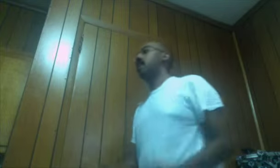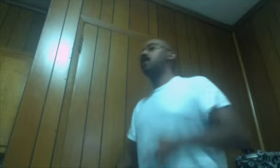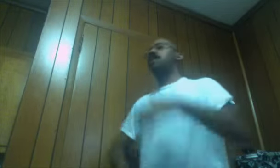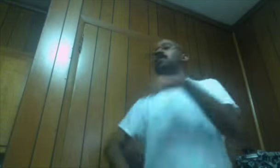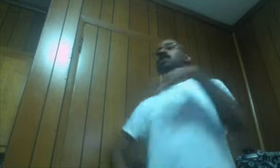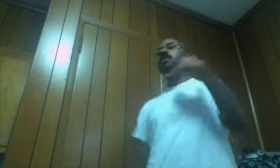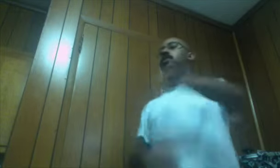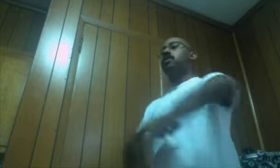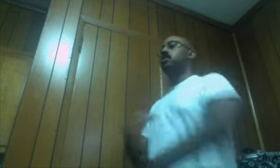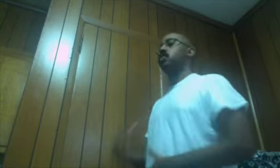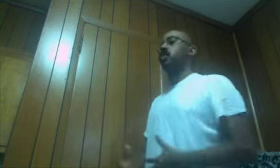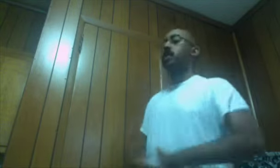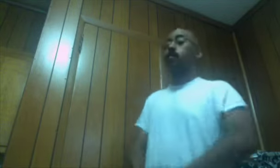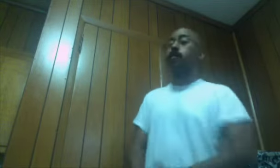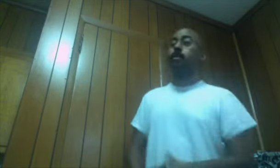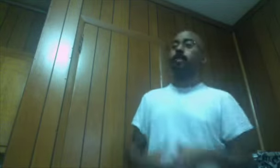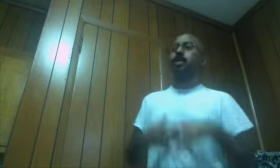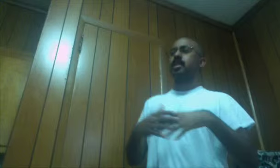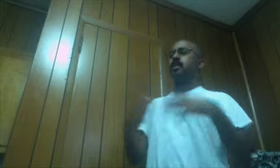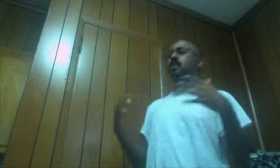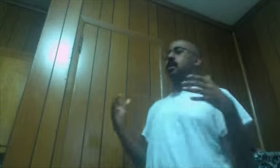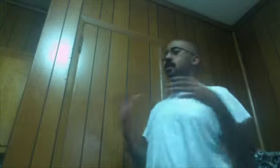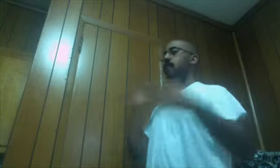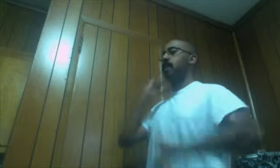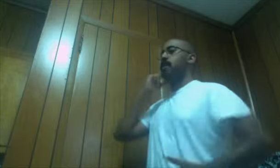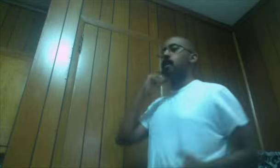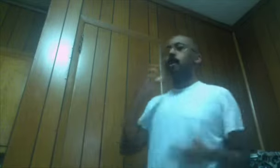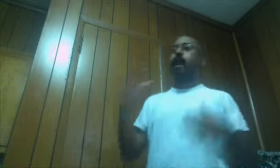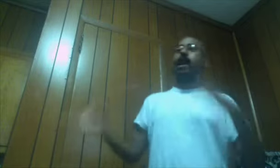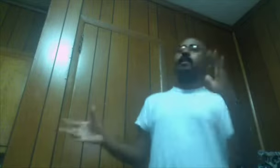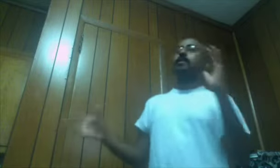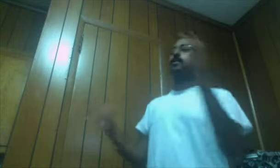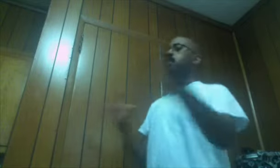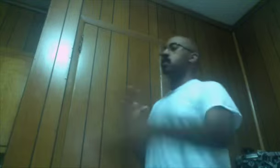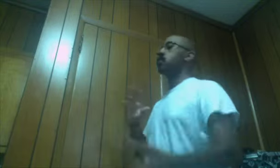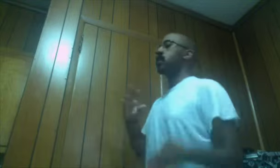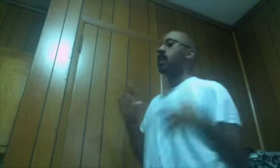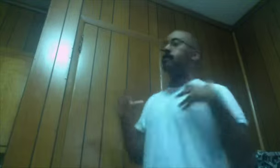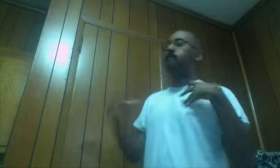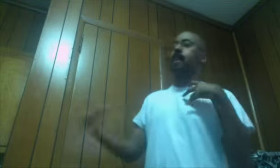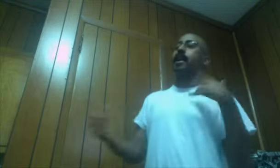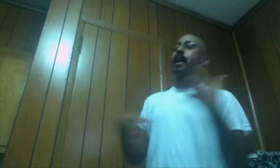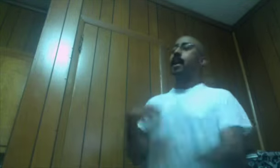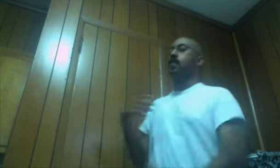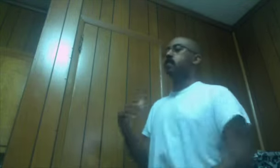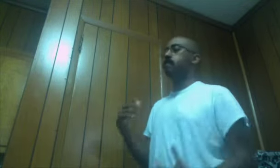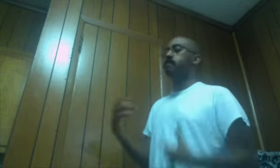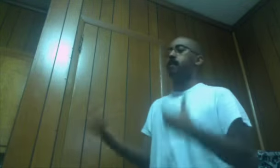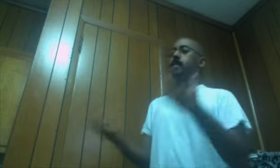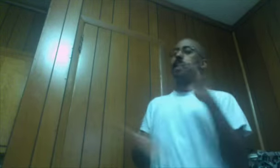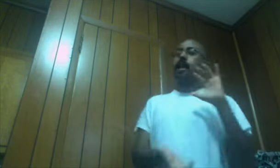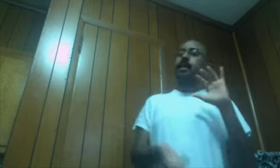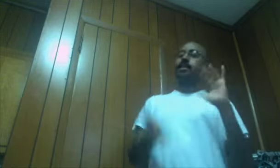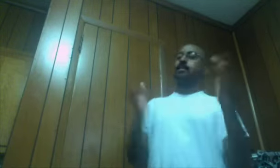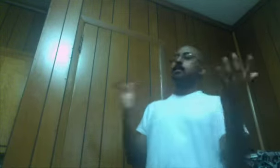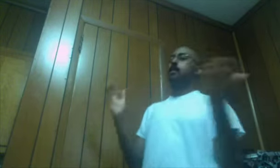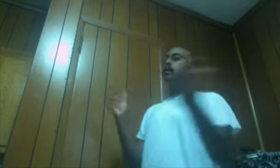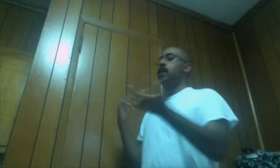She starts to transform And she gets this Um like Alice in Wonderland Mad Hatter Bunny hat On I